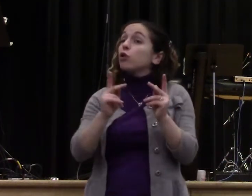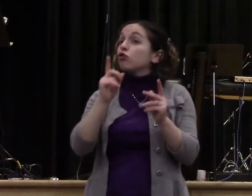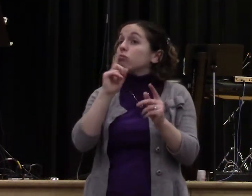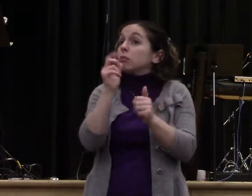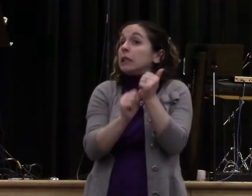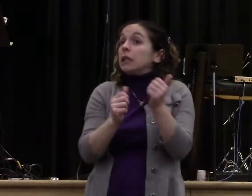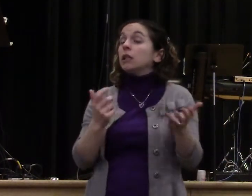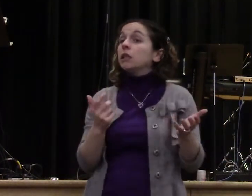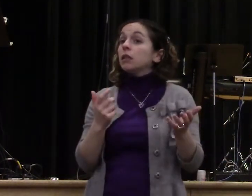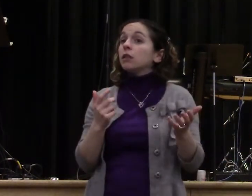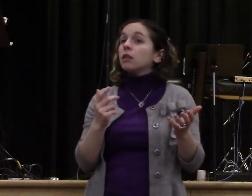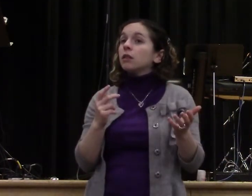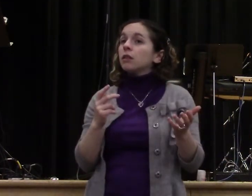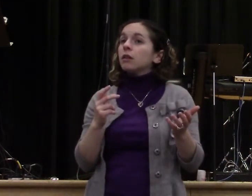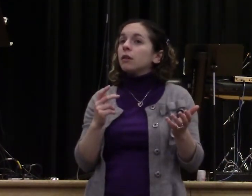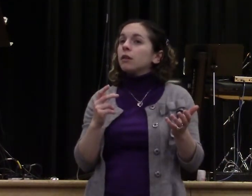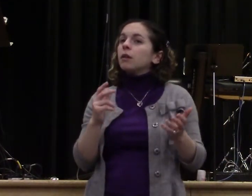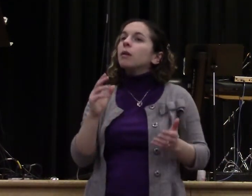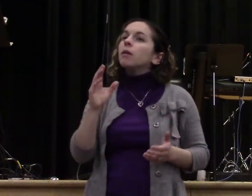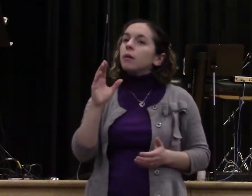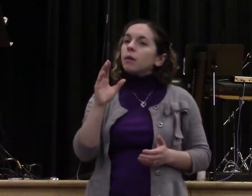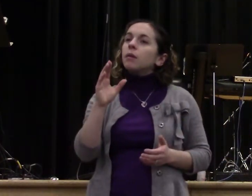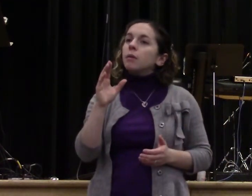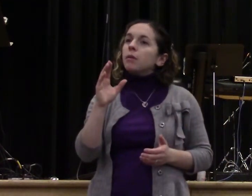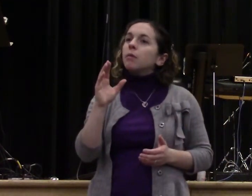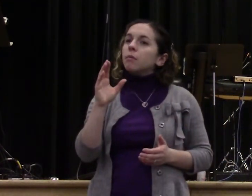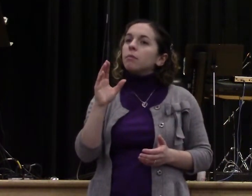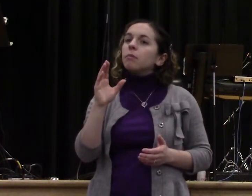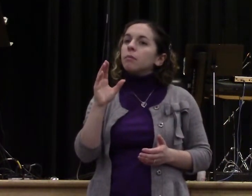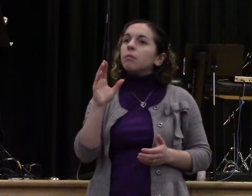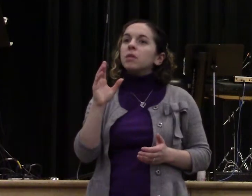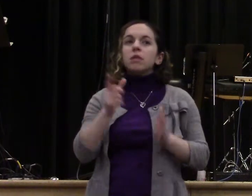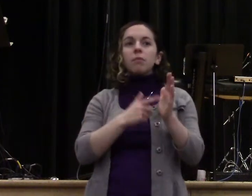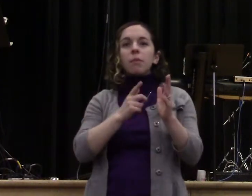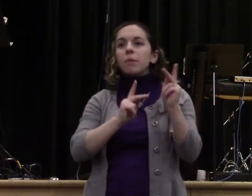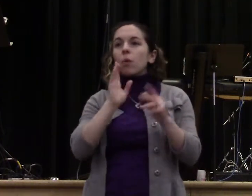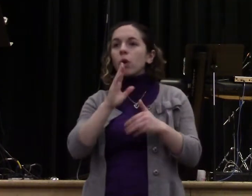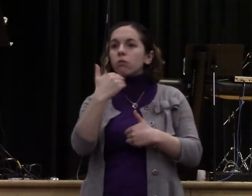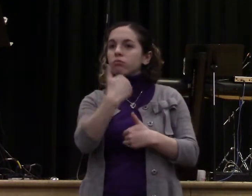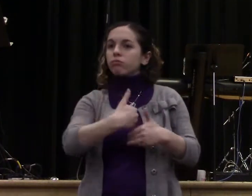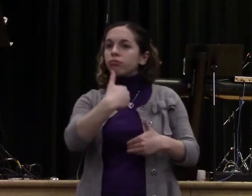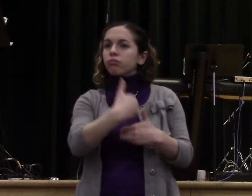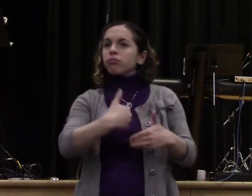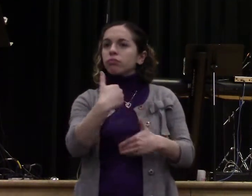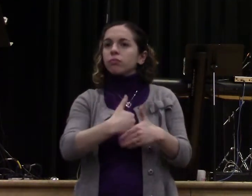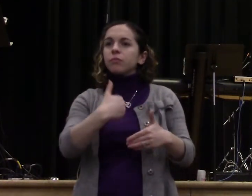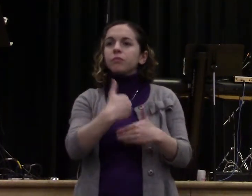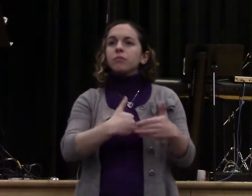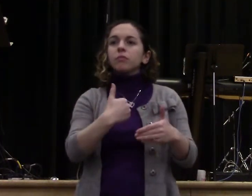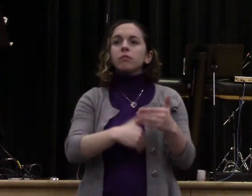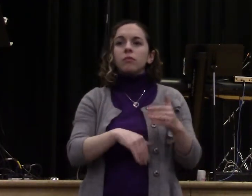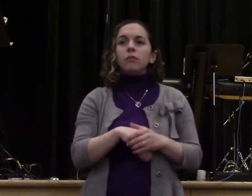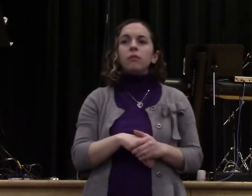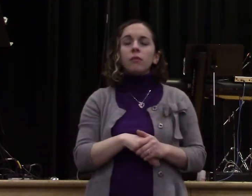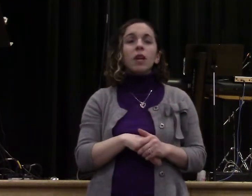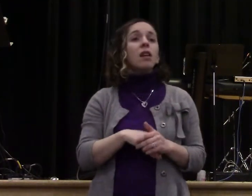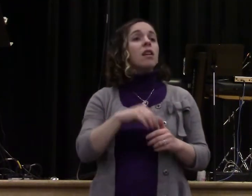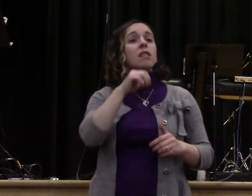Whatever. Okay. But there'll be people at work that will rub you the wrong way. And guess what? God planned it that way. Hallelujah. People are messy. God